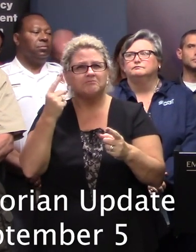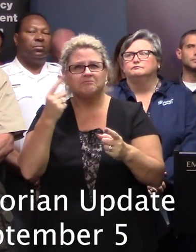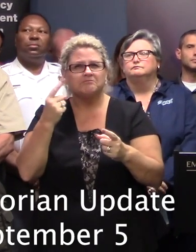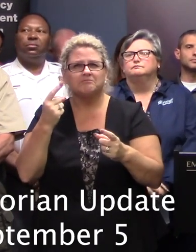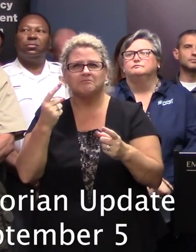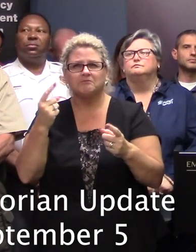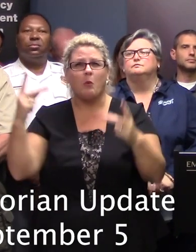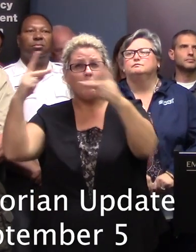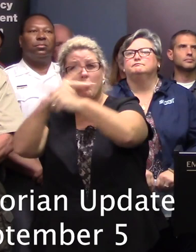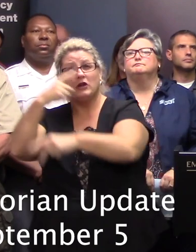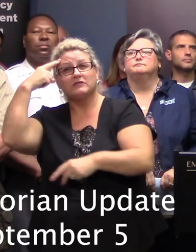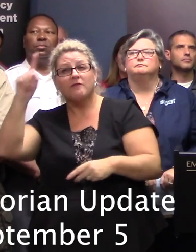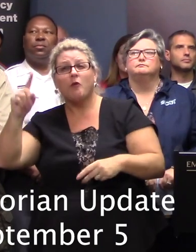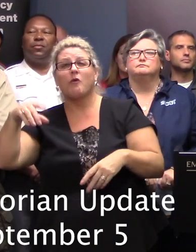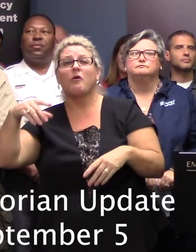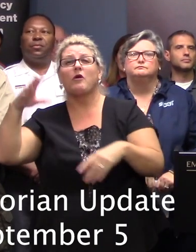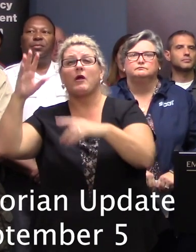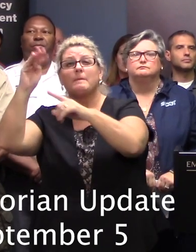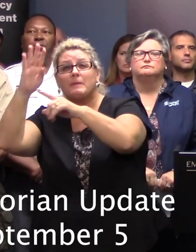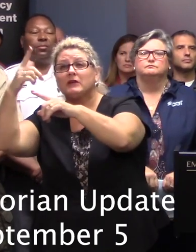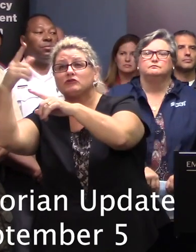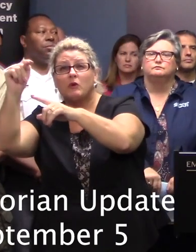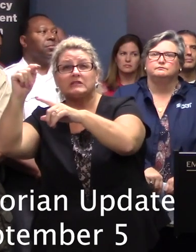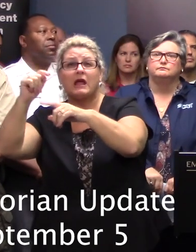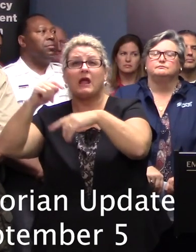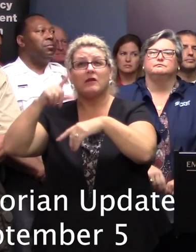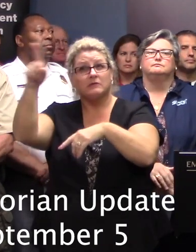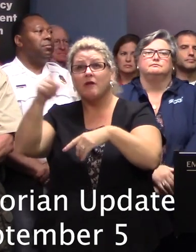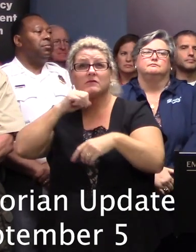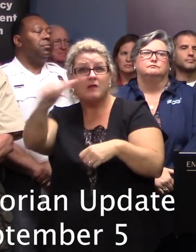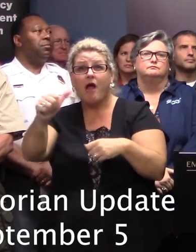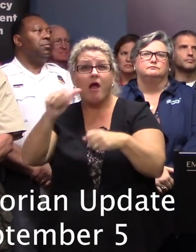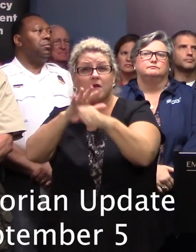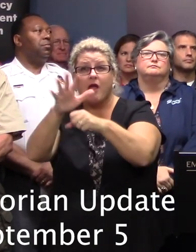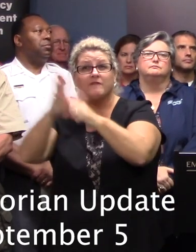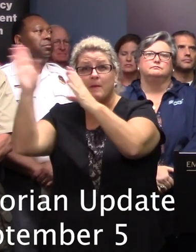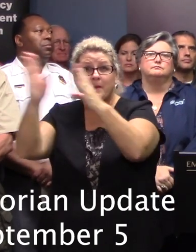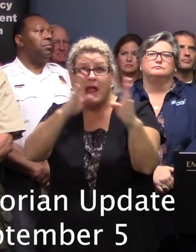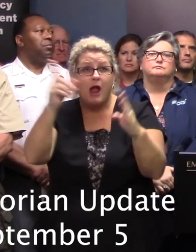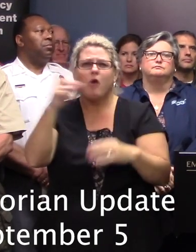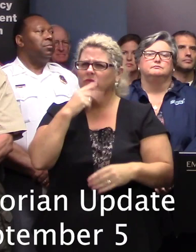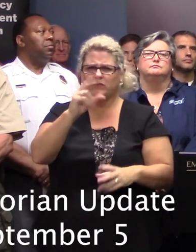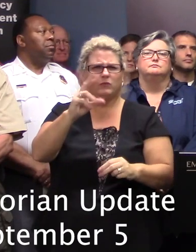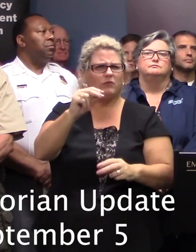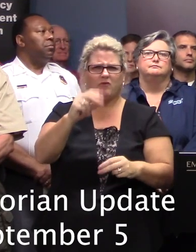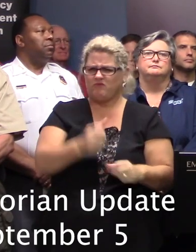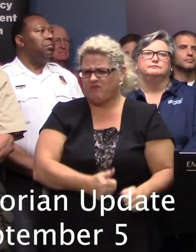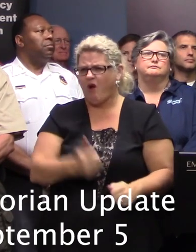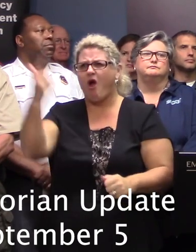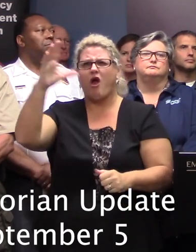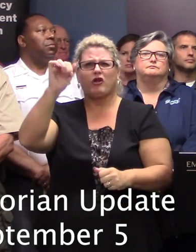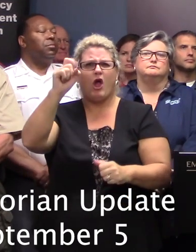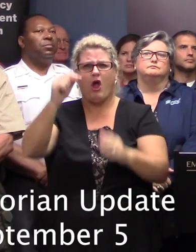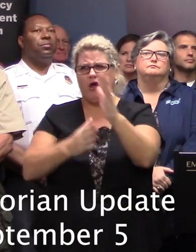has it made it worse for them or were they not prepared enough no they were prepared they were prepared we were prepared everybody prepared this